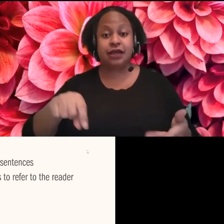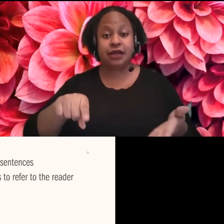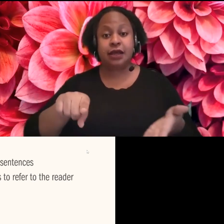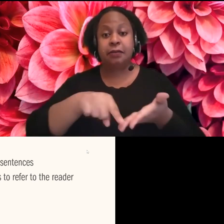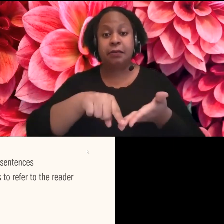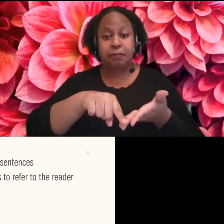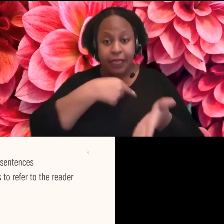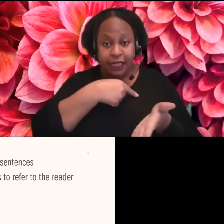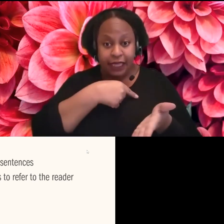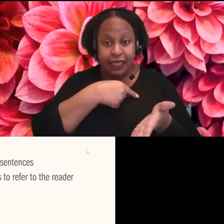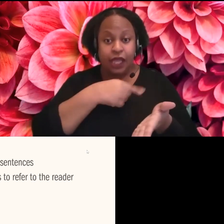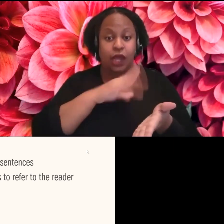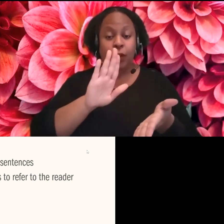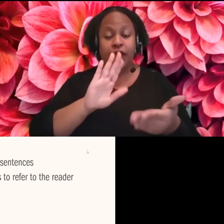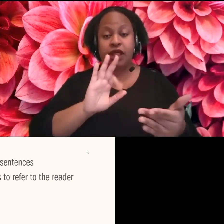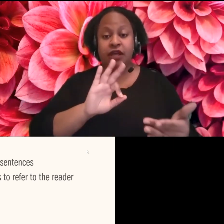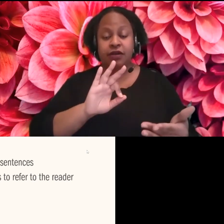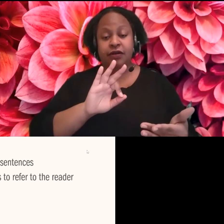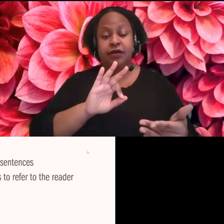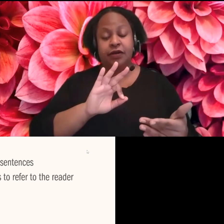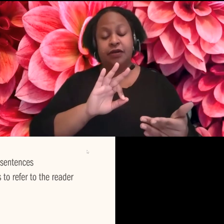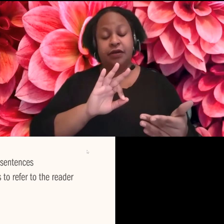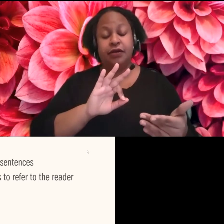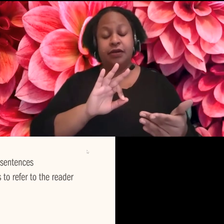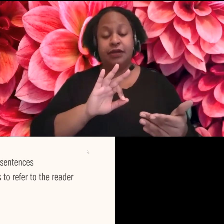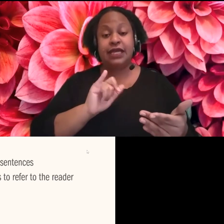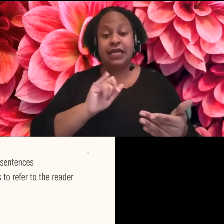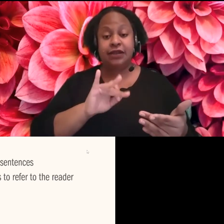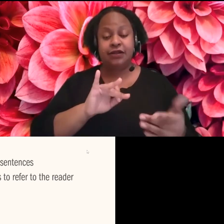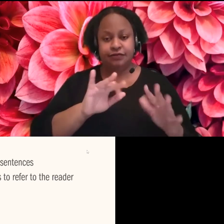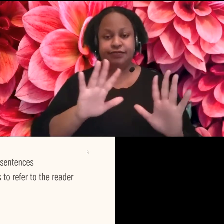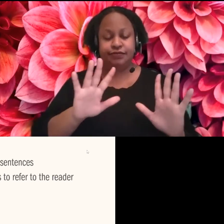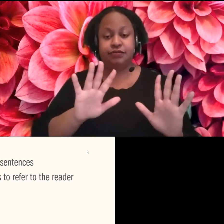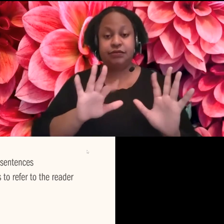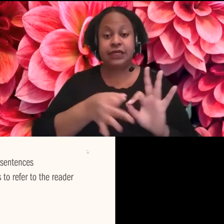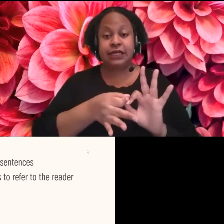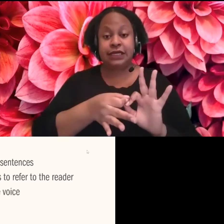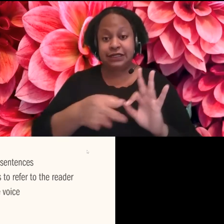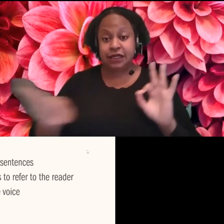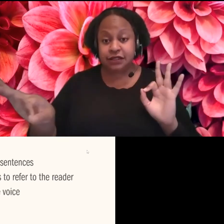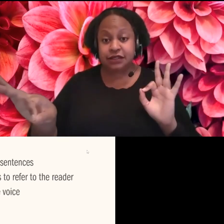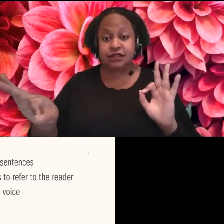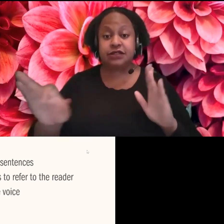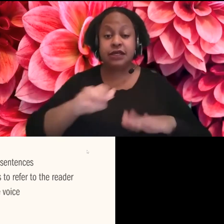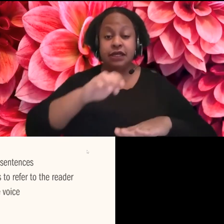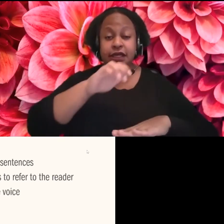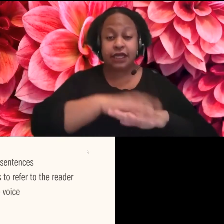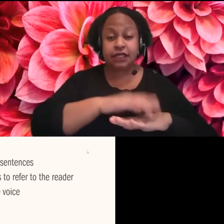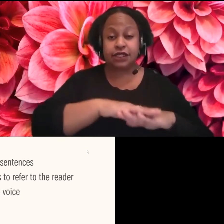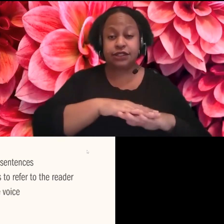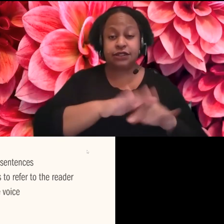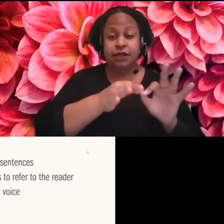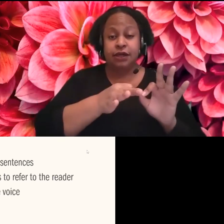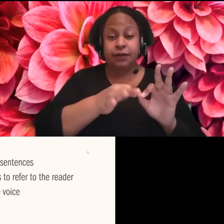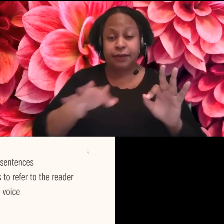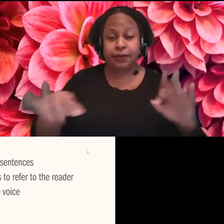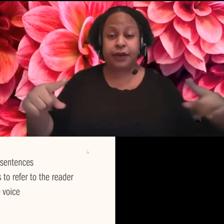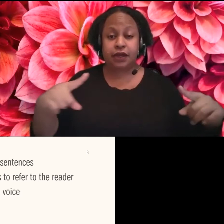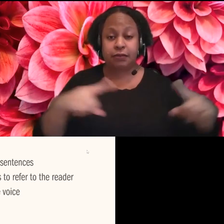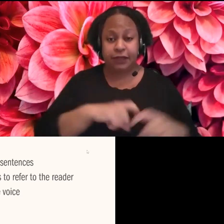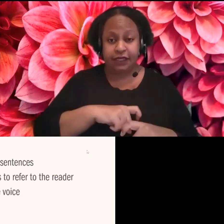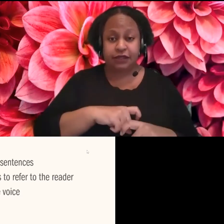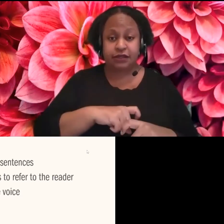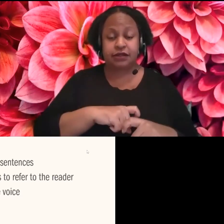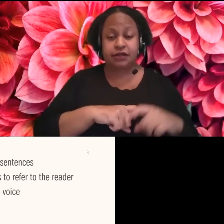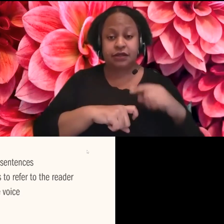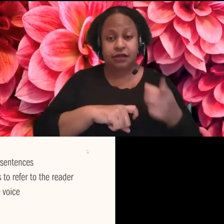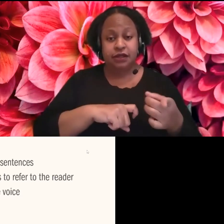this payment or you'll be fine. It's much clearer. Um, use an active voice. So